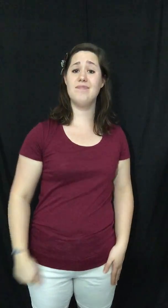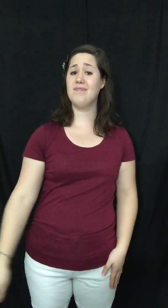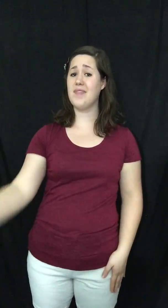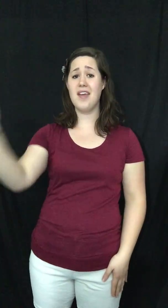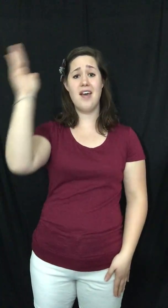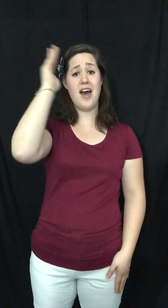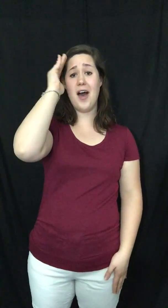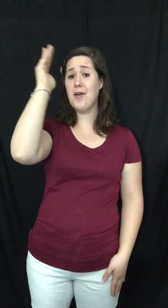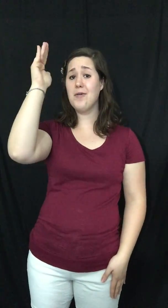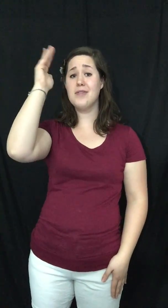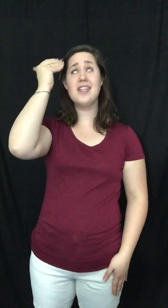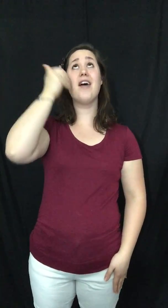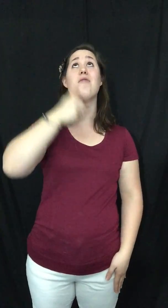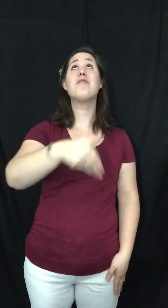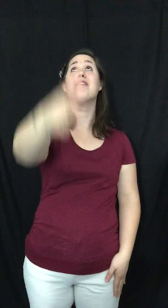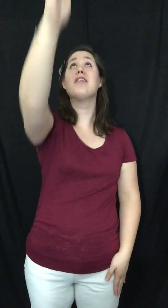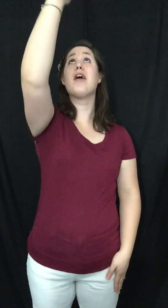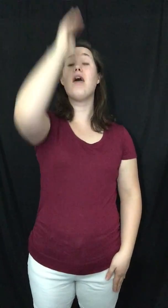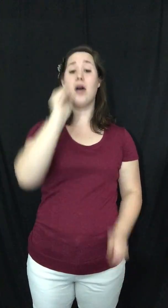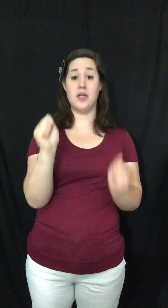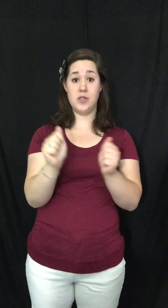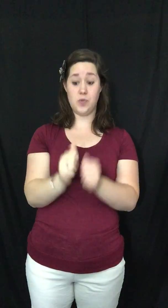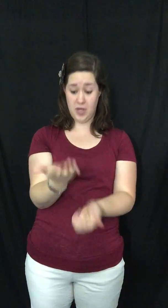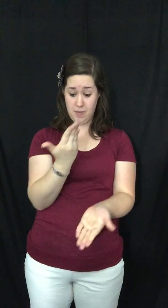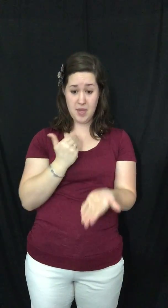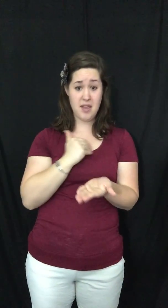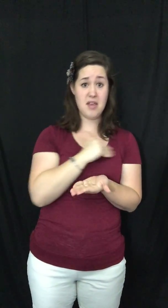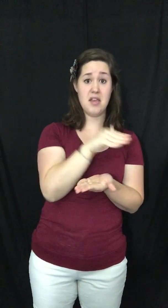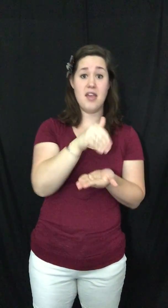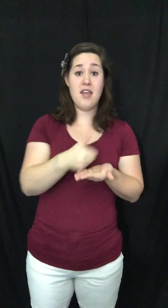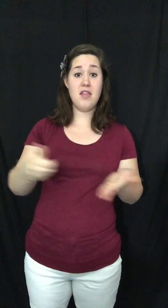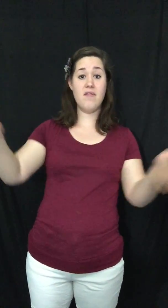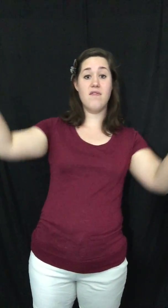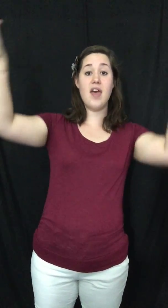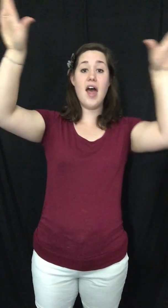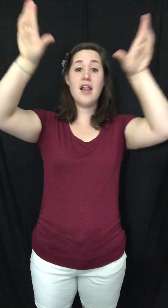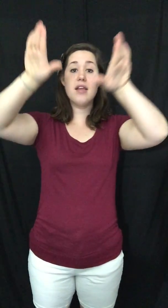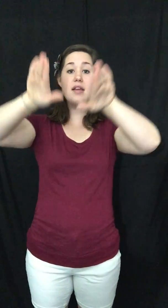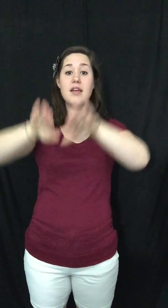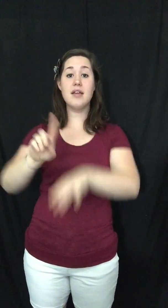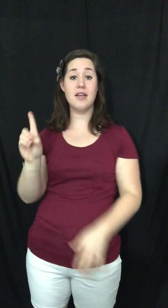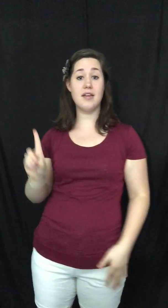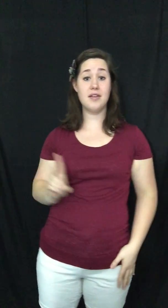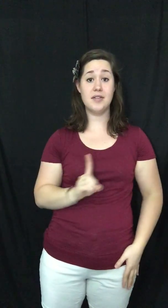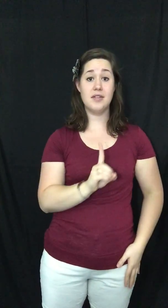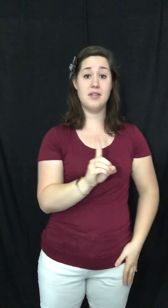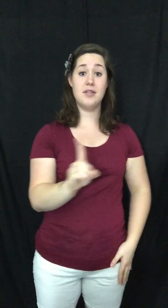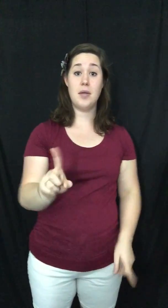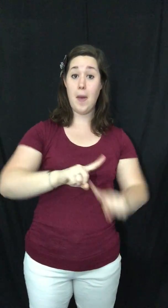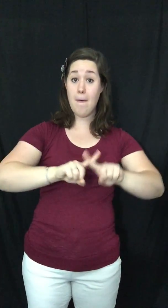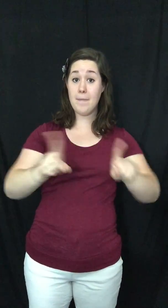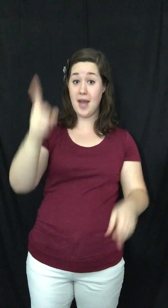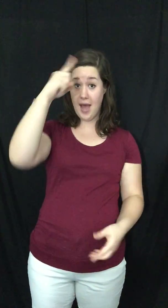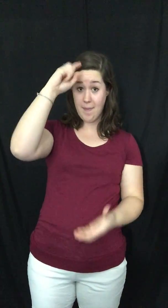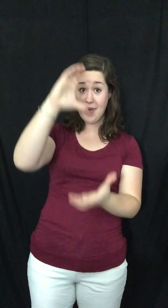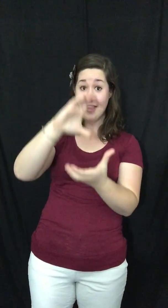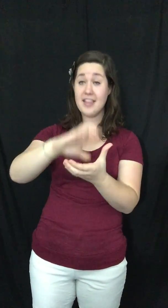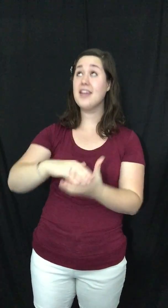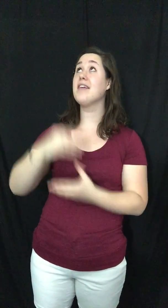I don't doubt God is with me in the valley But I believe